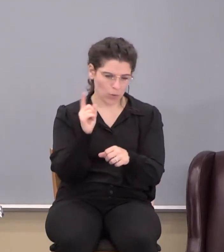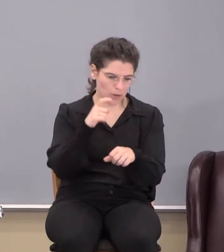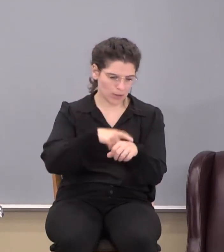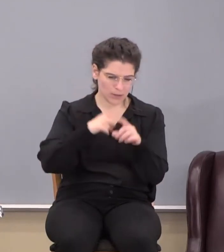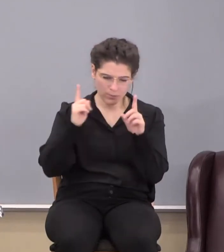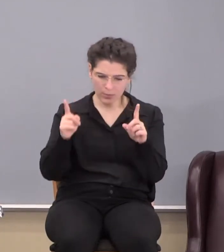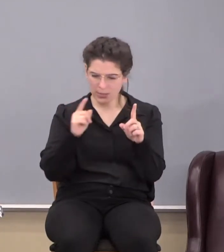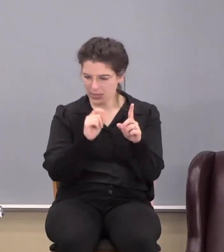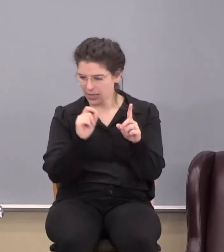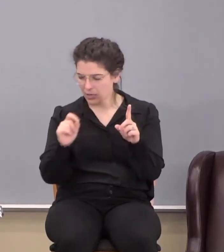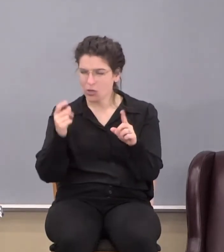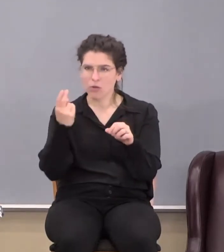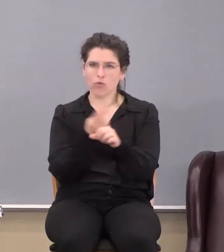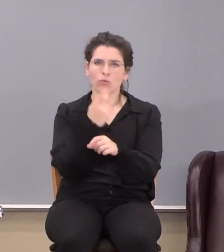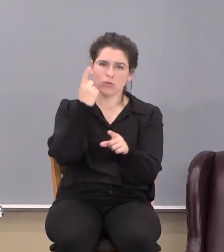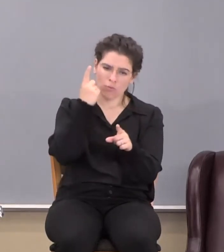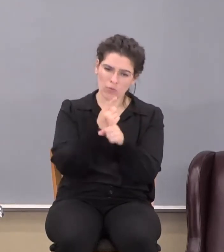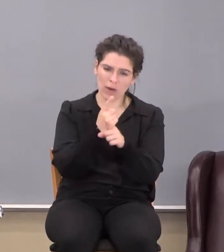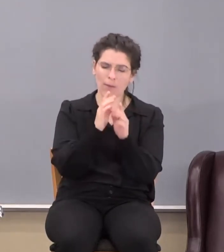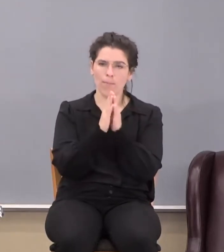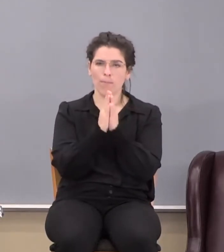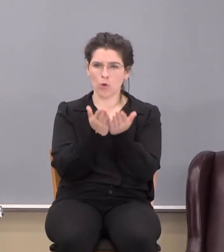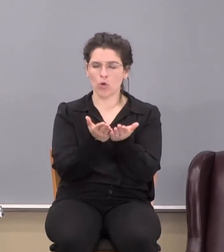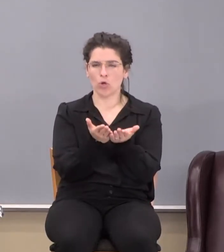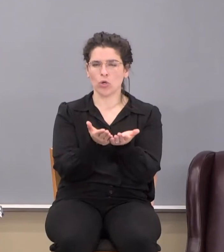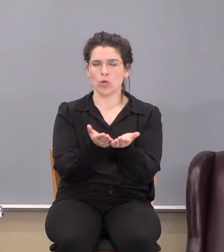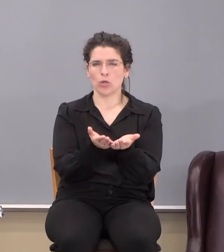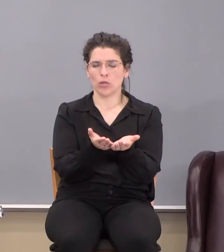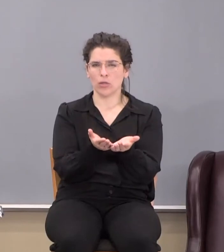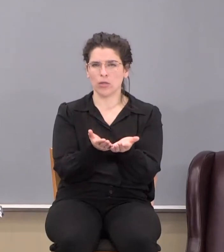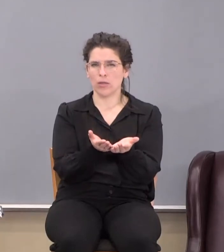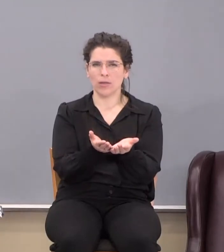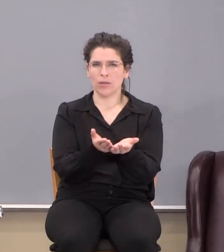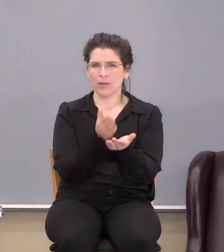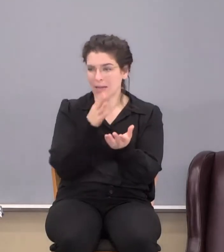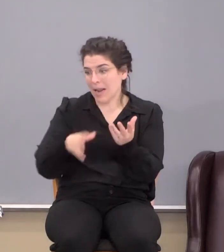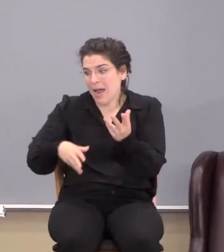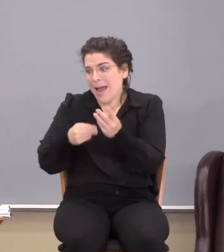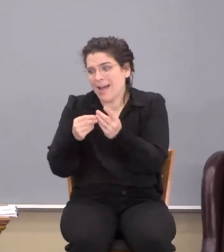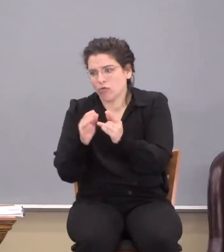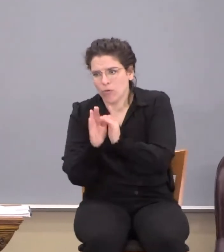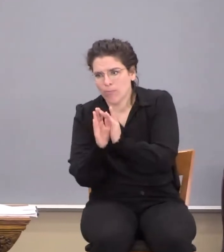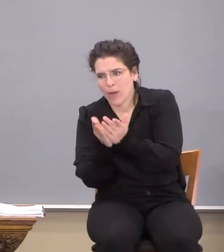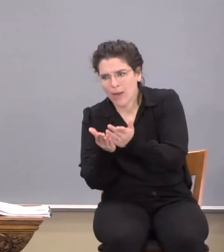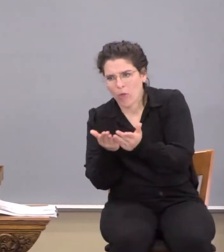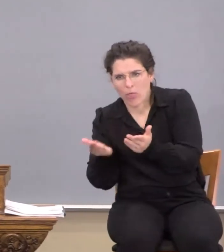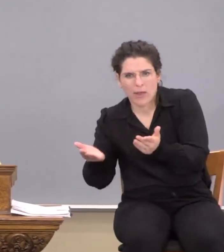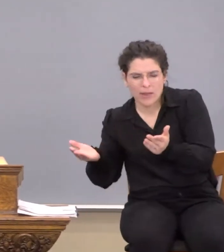dispensationally. And you've got to use the right book. Not extra-biblical stuff.